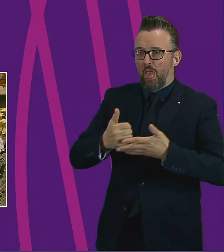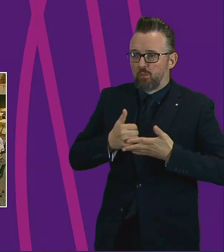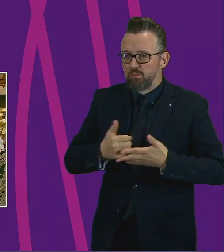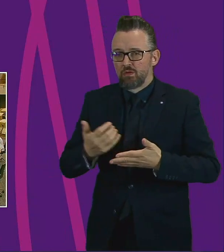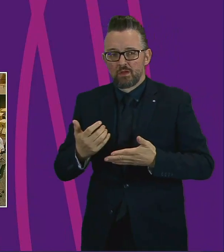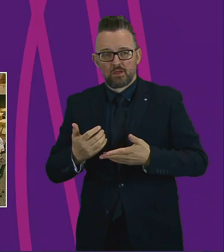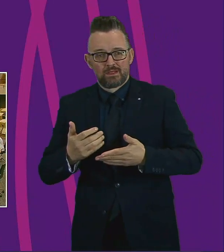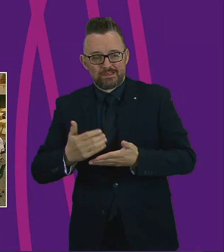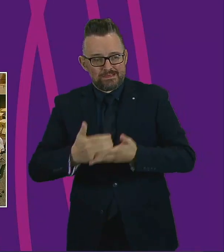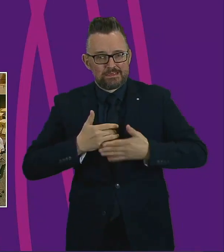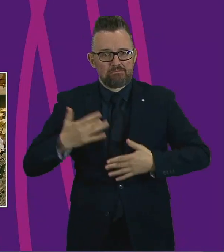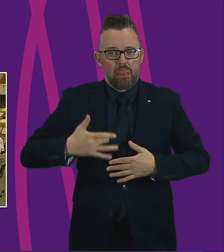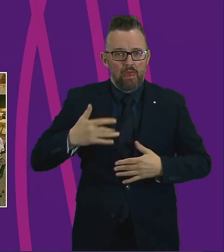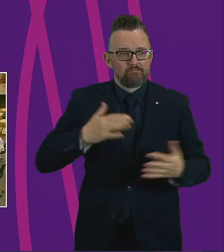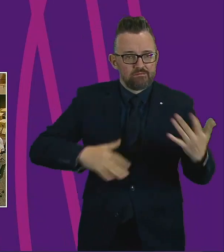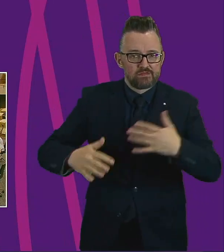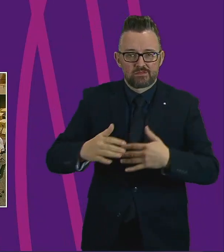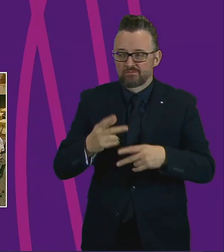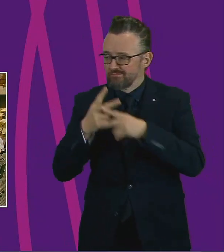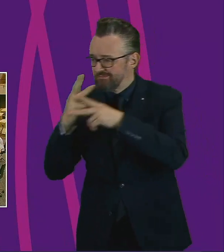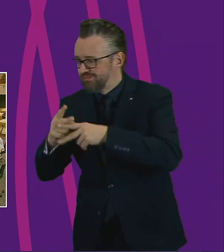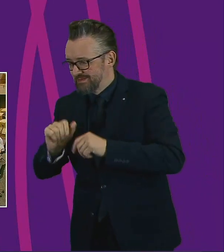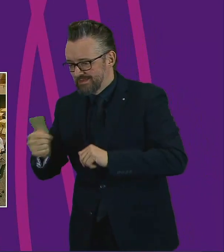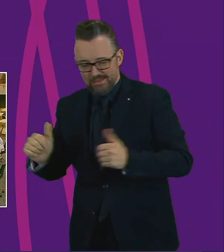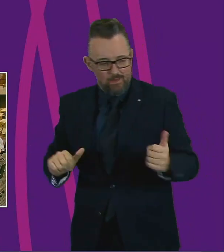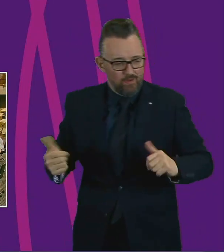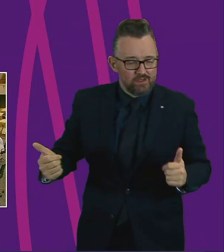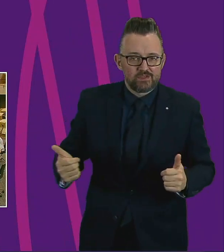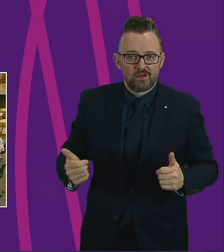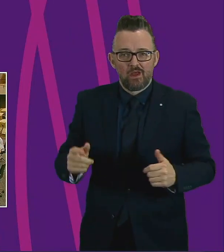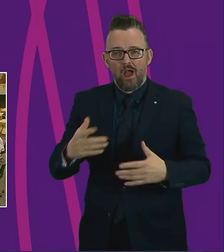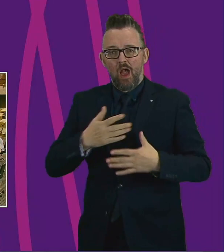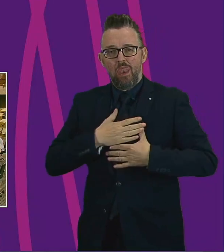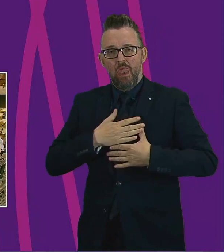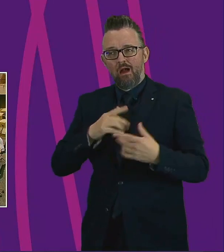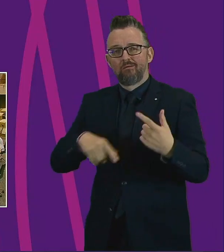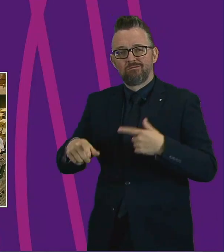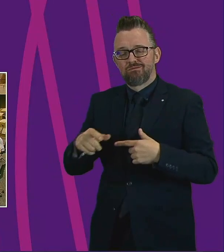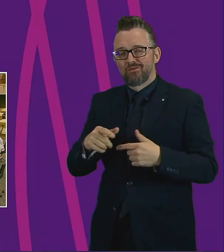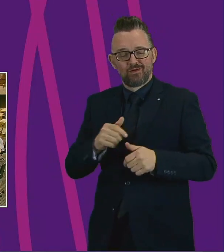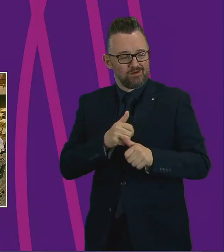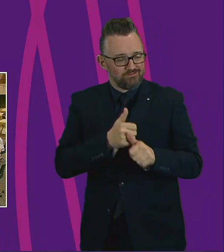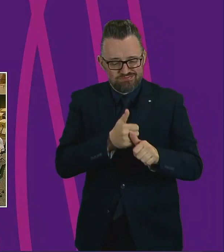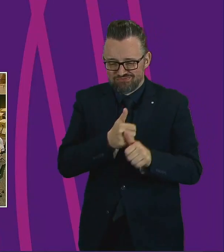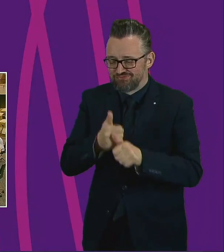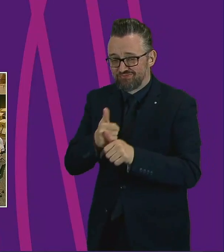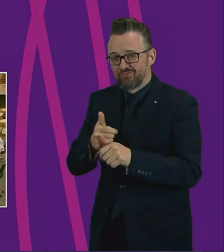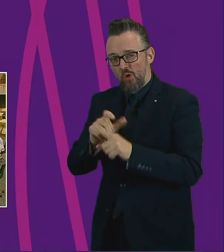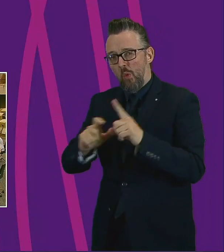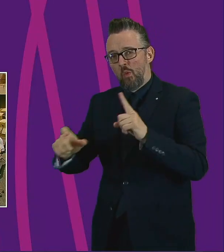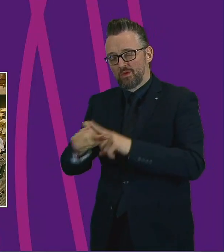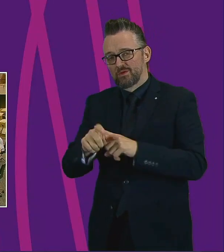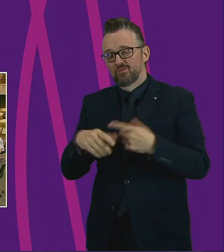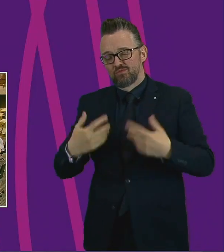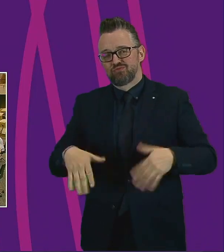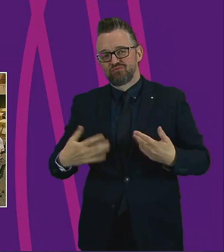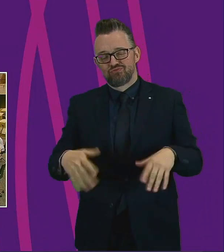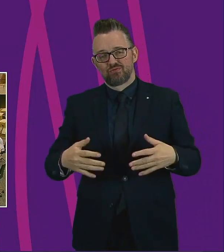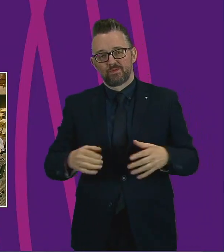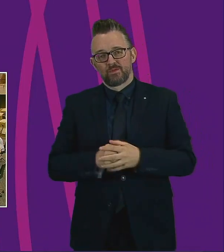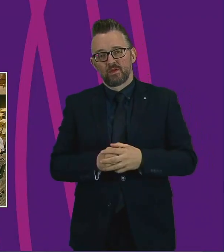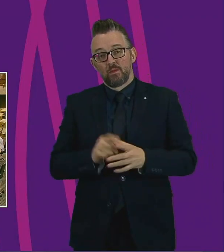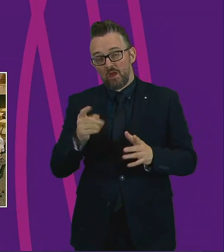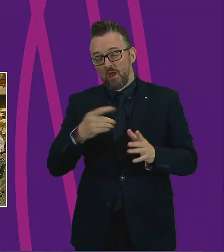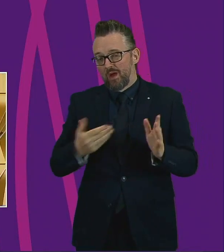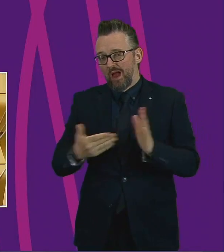in terms of looking out for their neighbours, looking out for their loved ones and looking out for other people in their wider community? I should also declare an